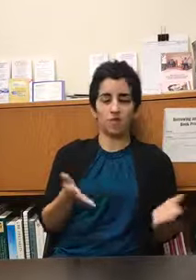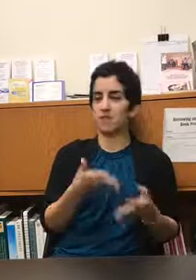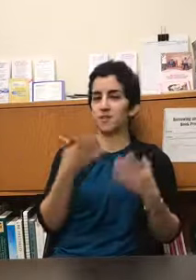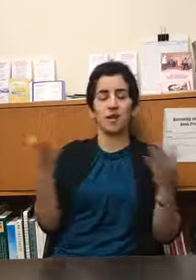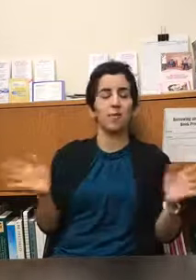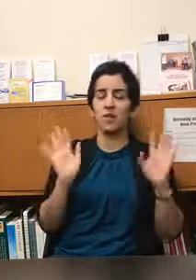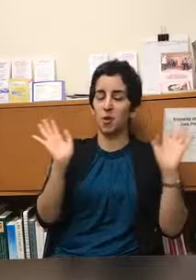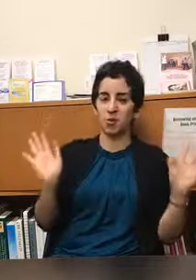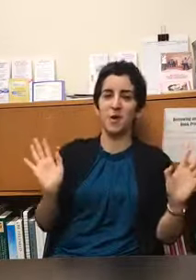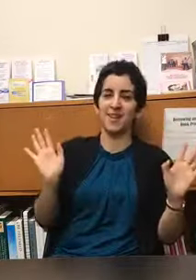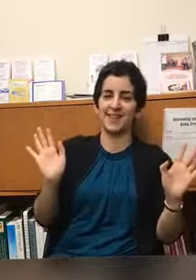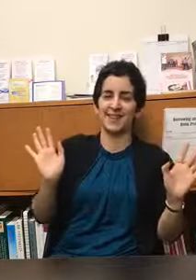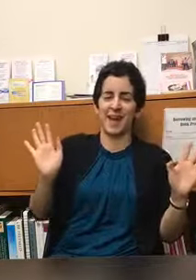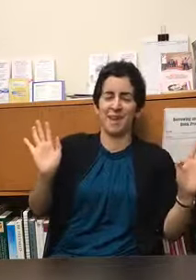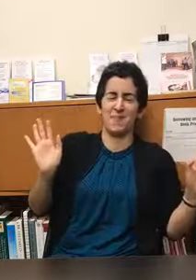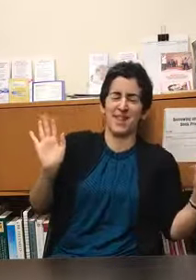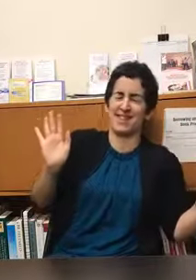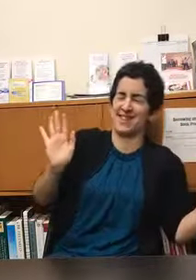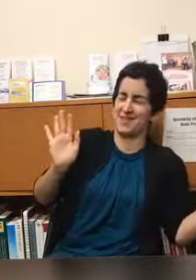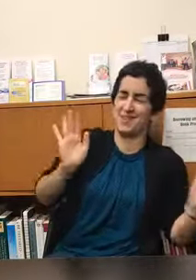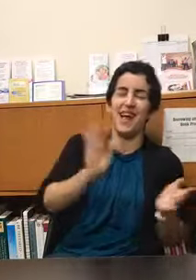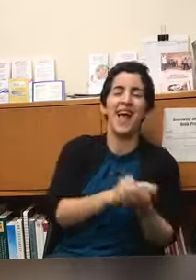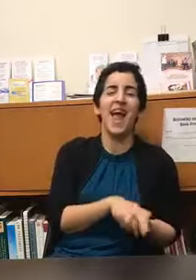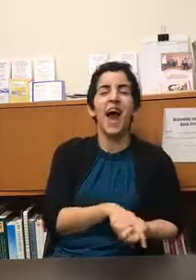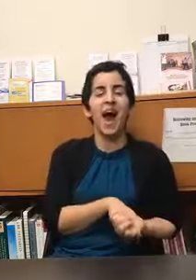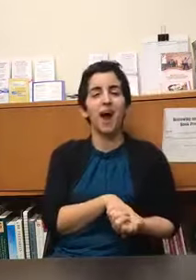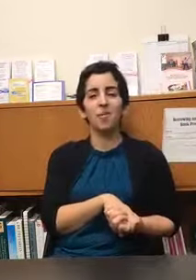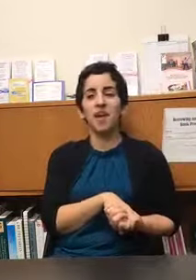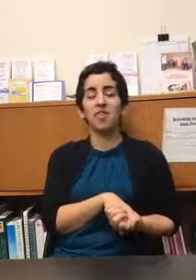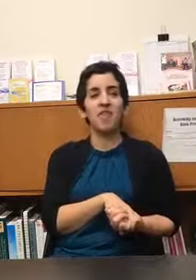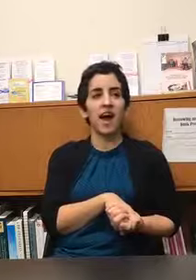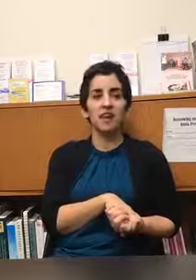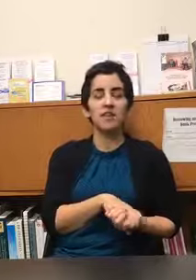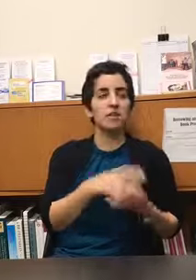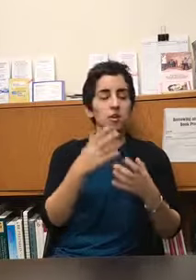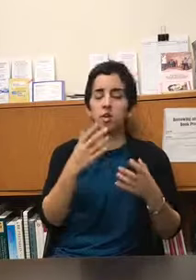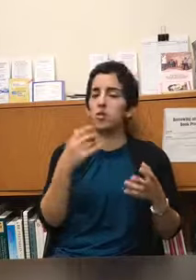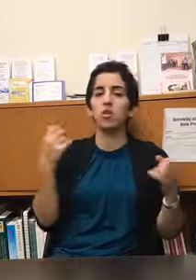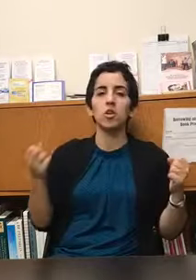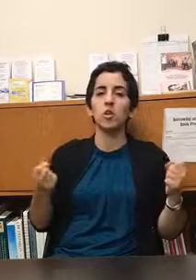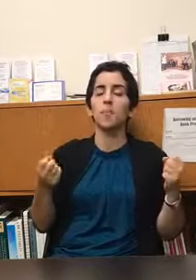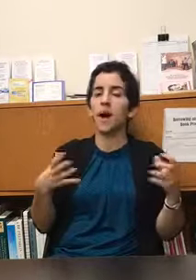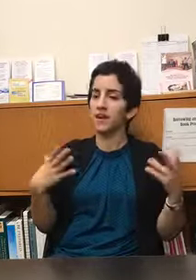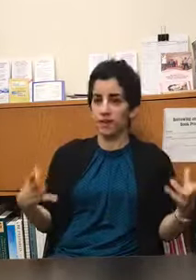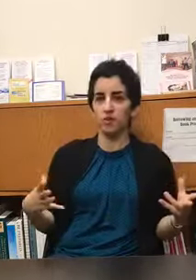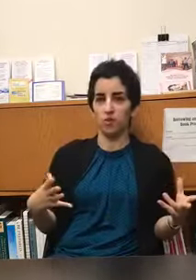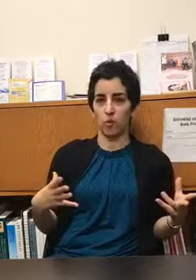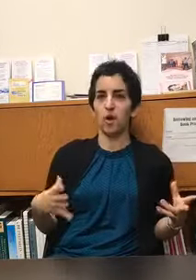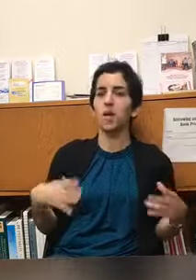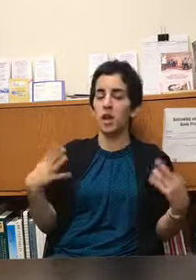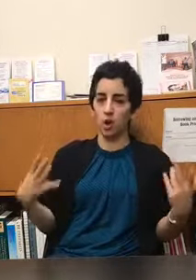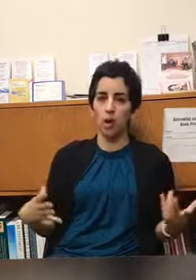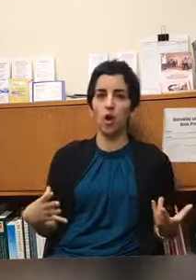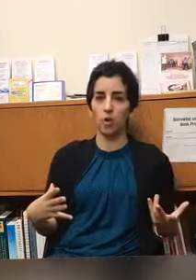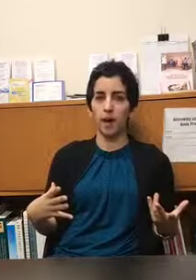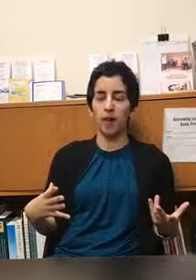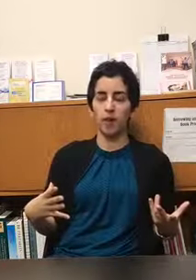this is i'm not the only one that is you know your body takes over right we can go on autopilot